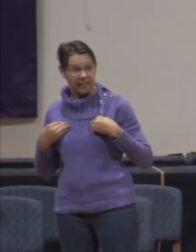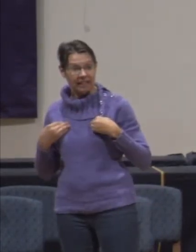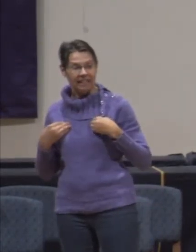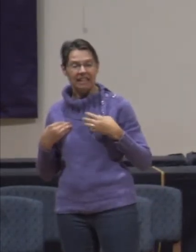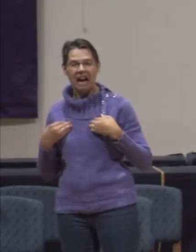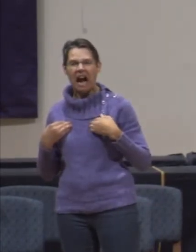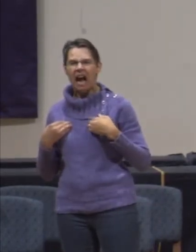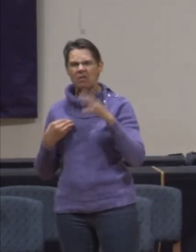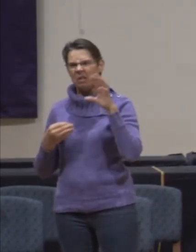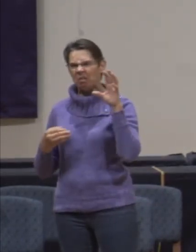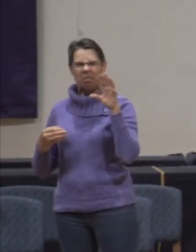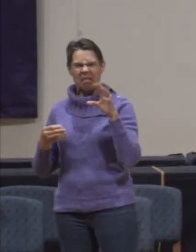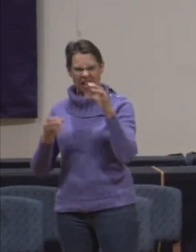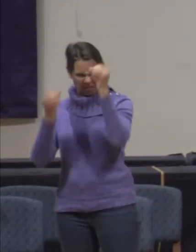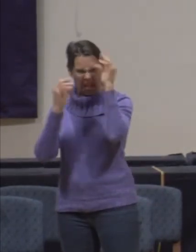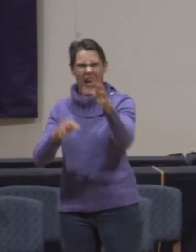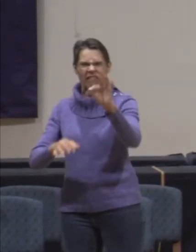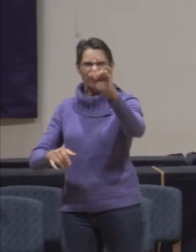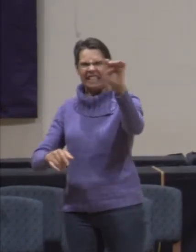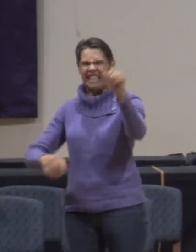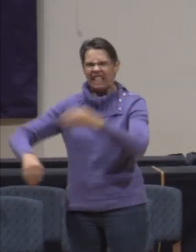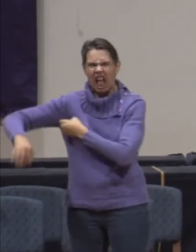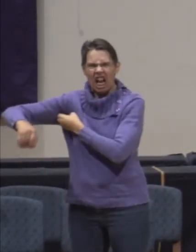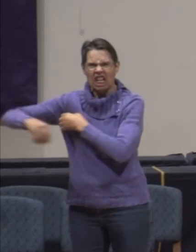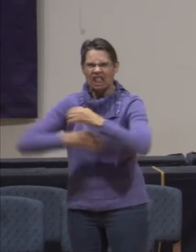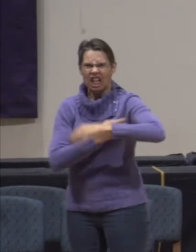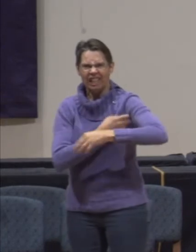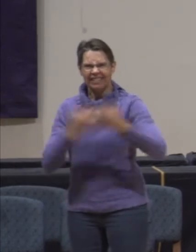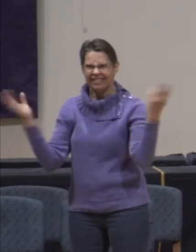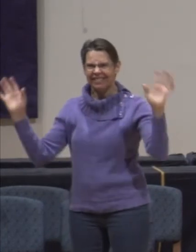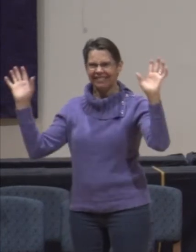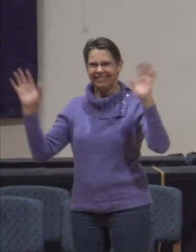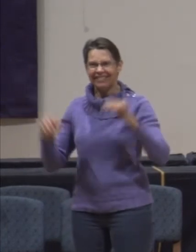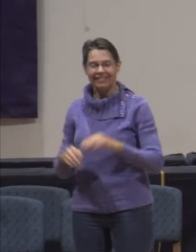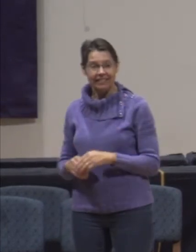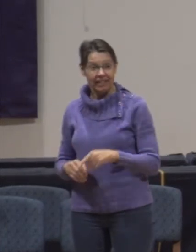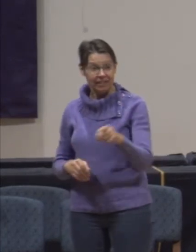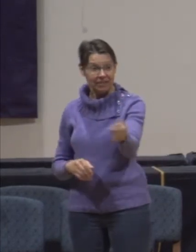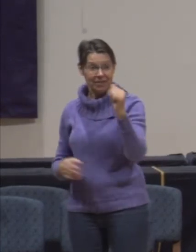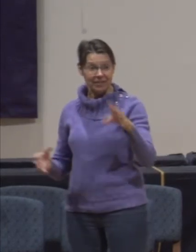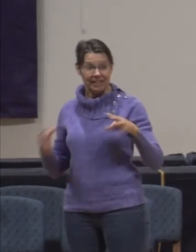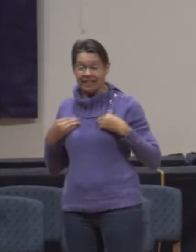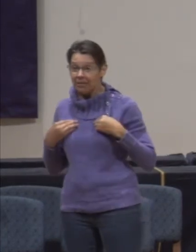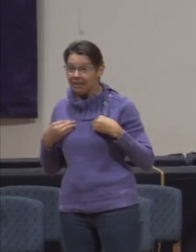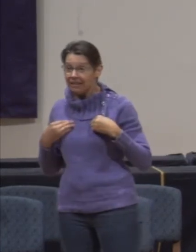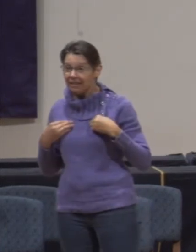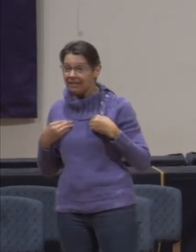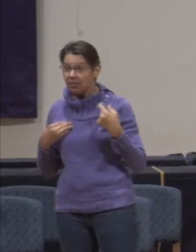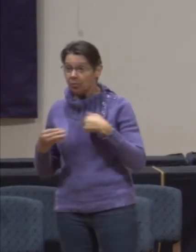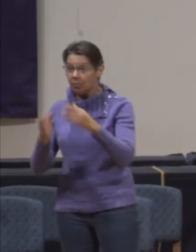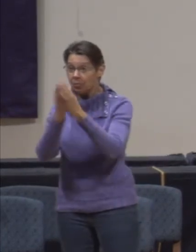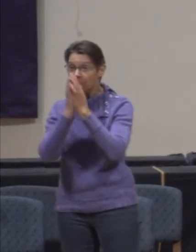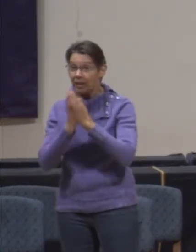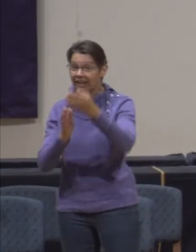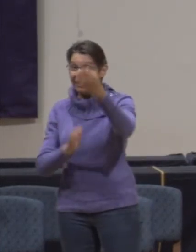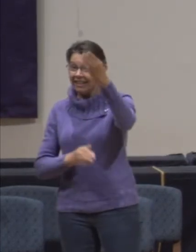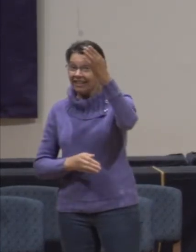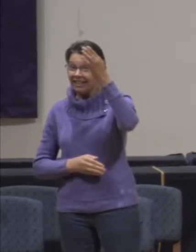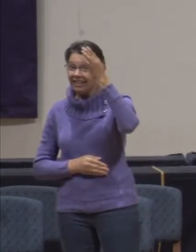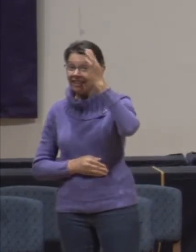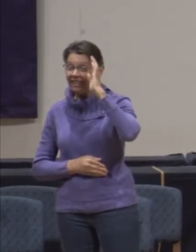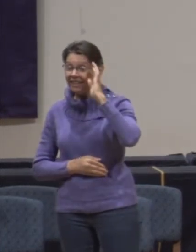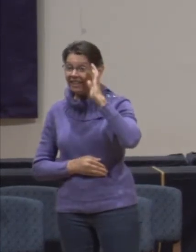will wish fleas in their armpits. If they're not going to accept us, then we're going to pray that God might